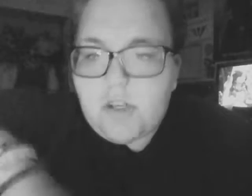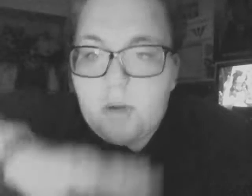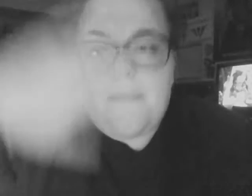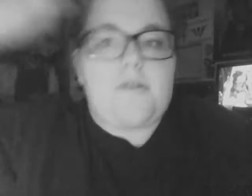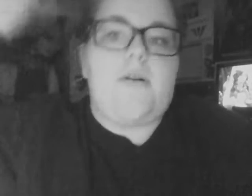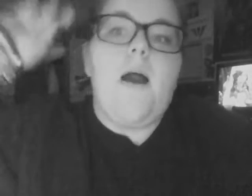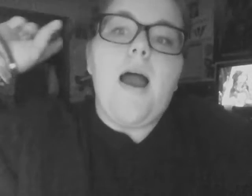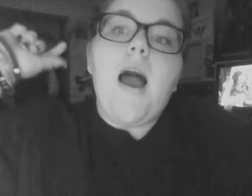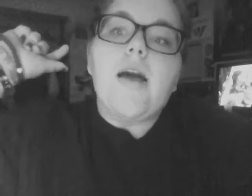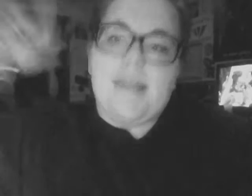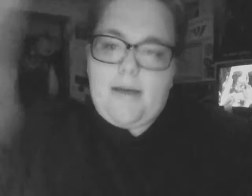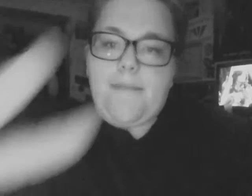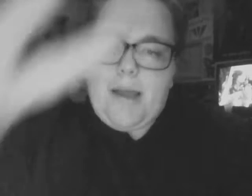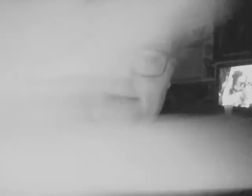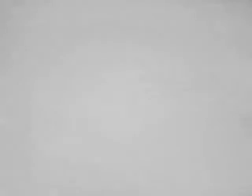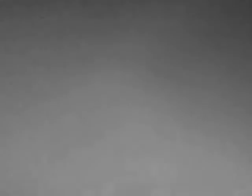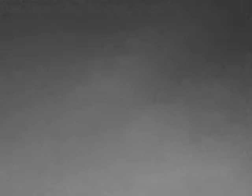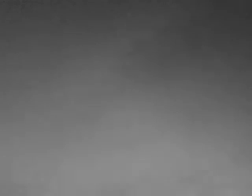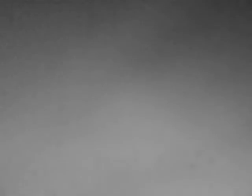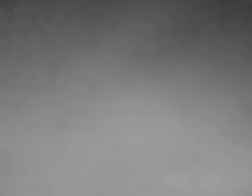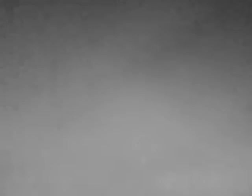watching, I'll watch myself. See ya. Bye. Bye. Bye.